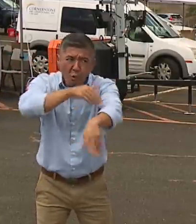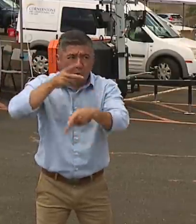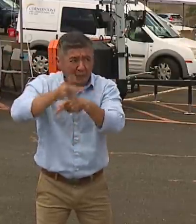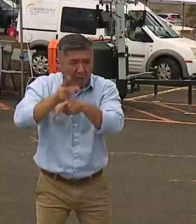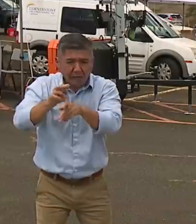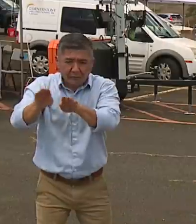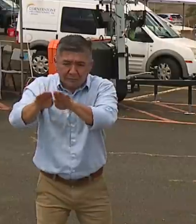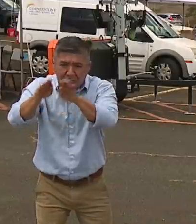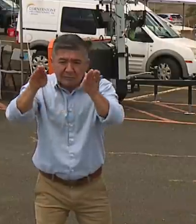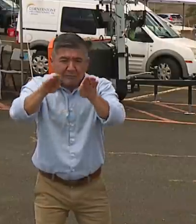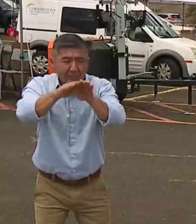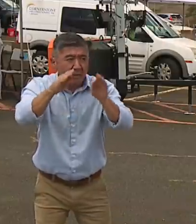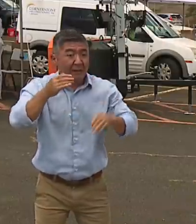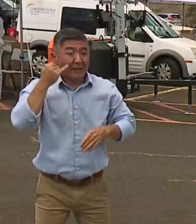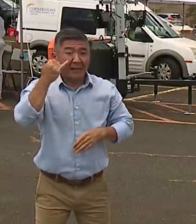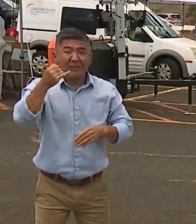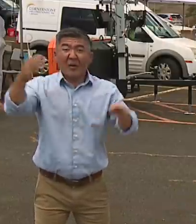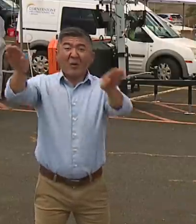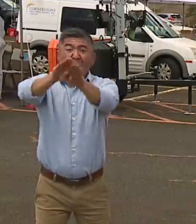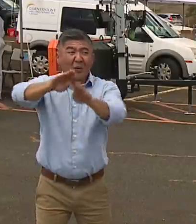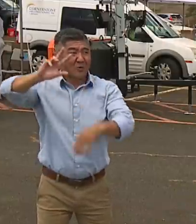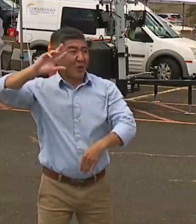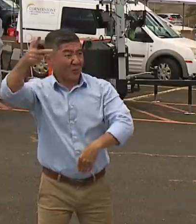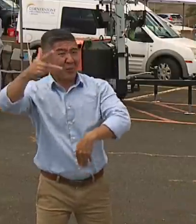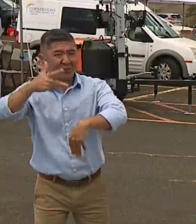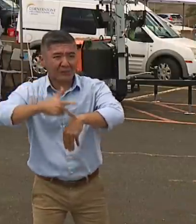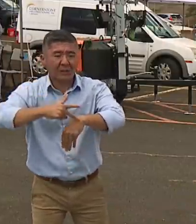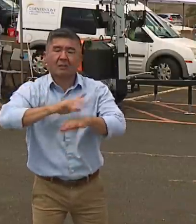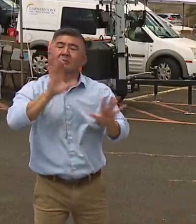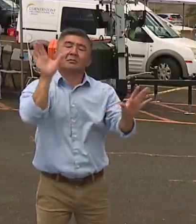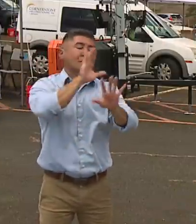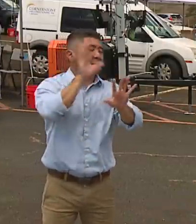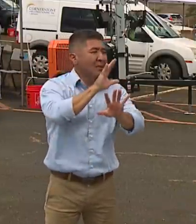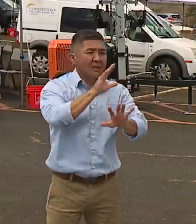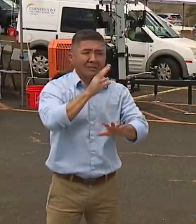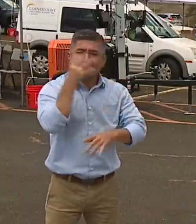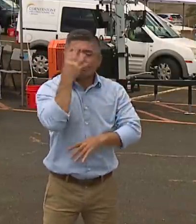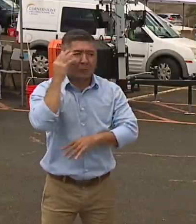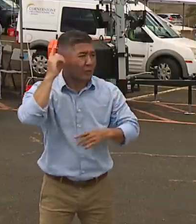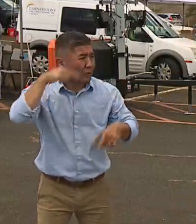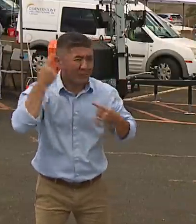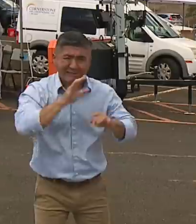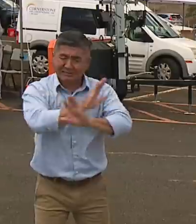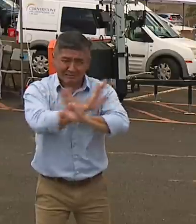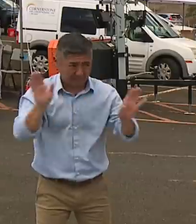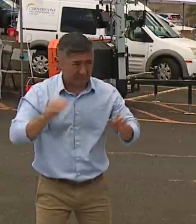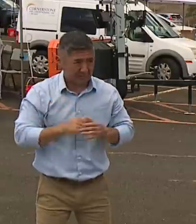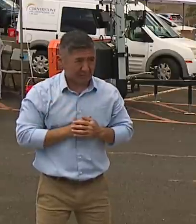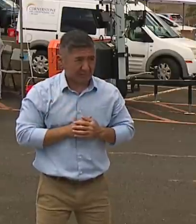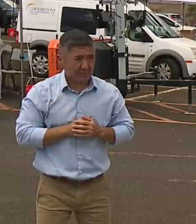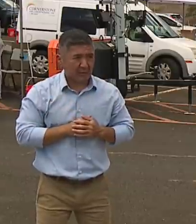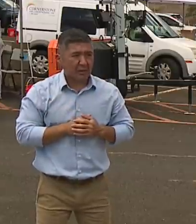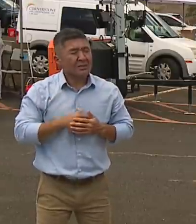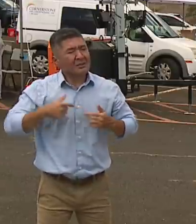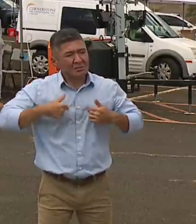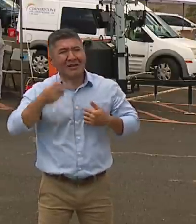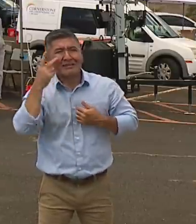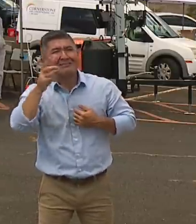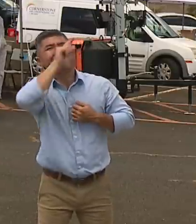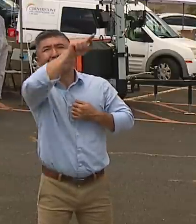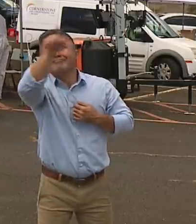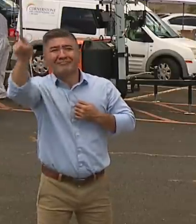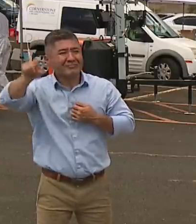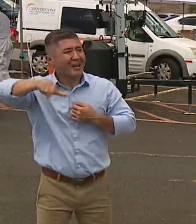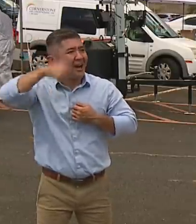insanity. So just know that other cities like ours who are at zero have seen a resurgent